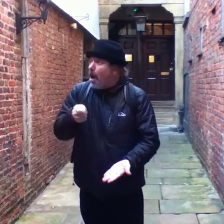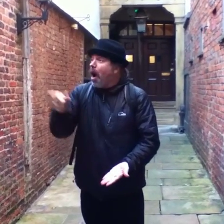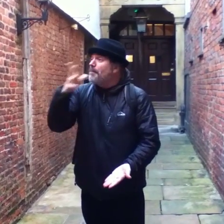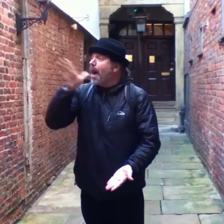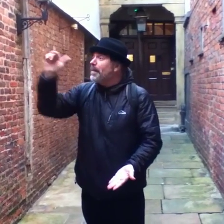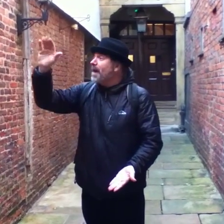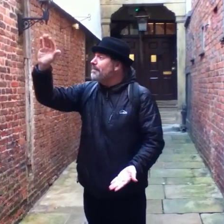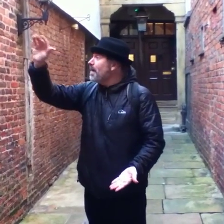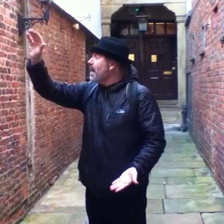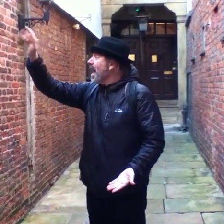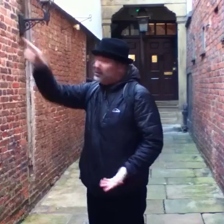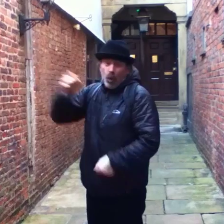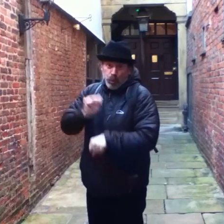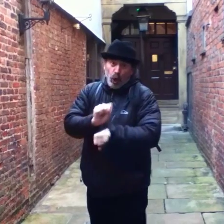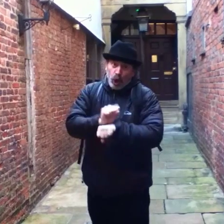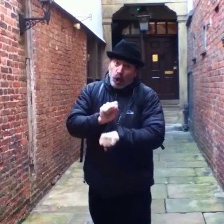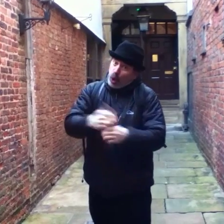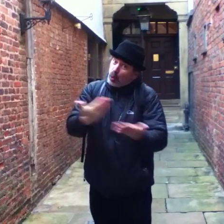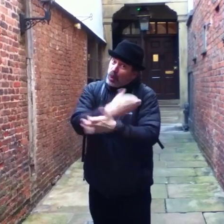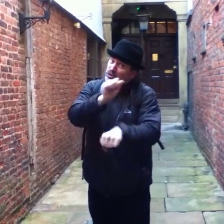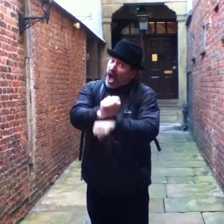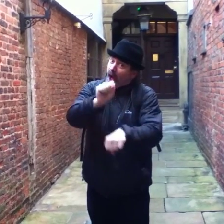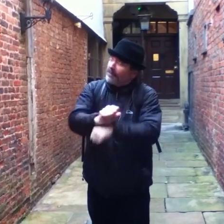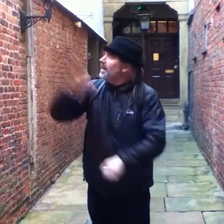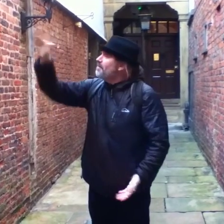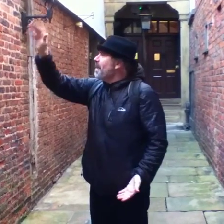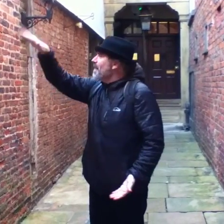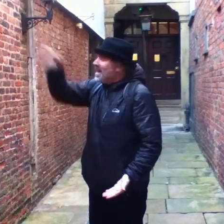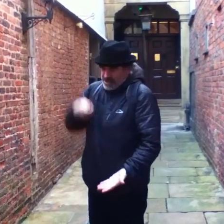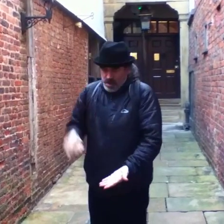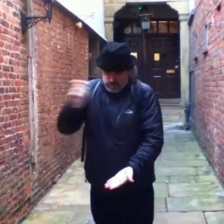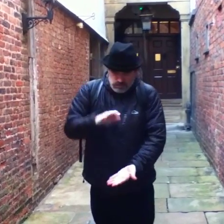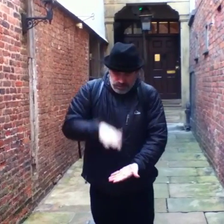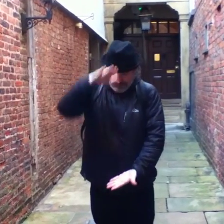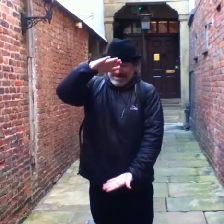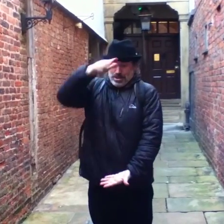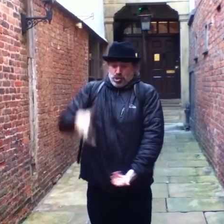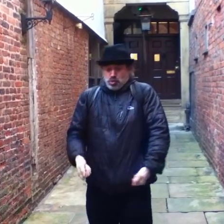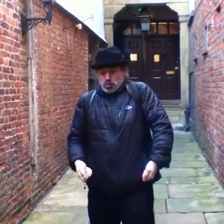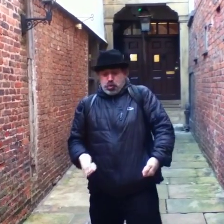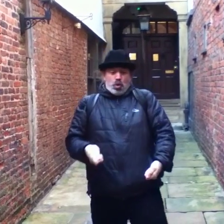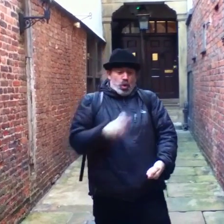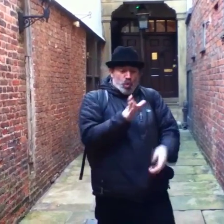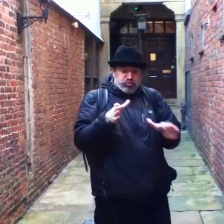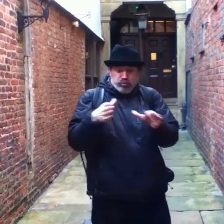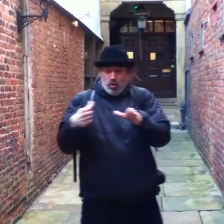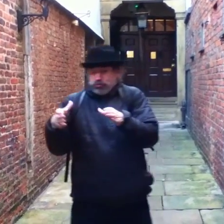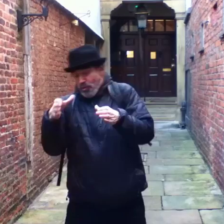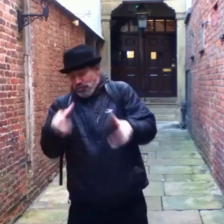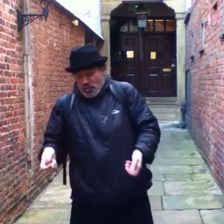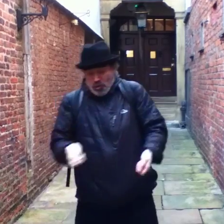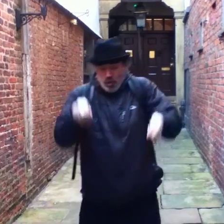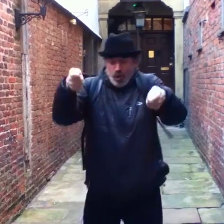When all of a sudden, Mommy Juan, walking through the kitchen, grabbed a couple pancakes for herself and some soy milk, and went off on her endeavor.